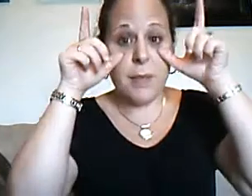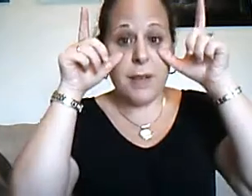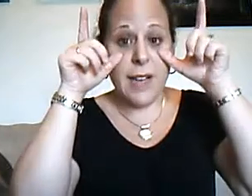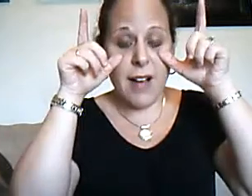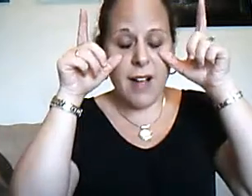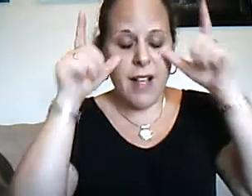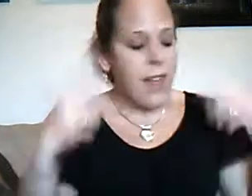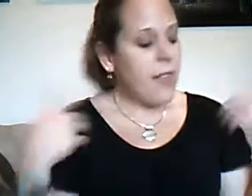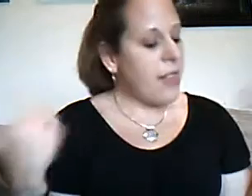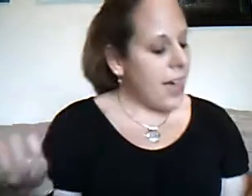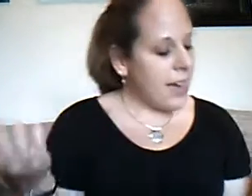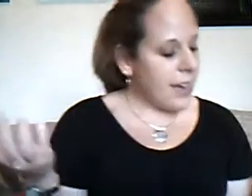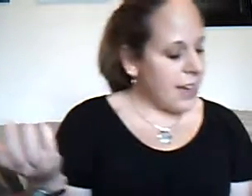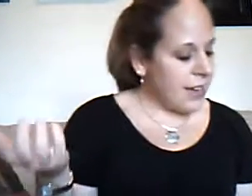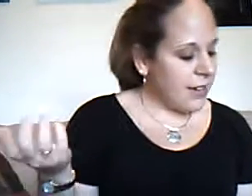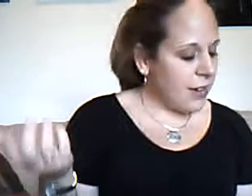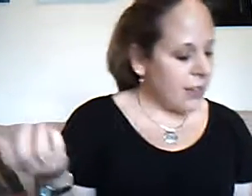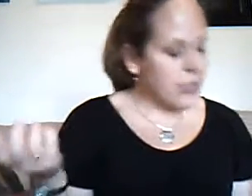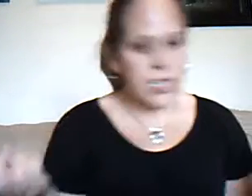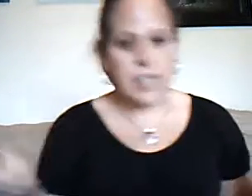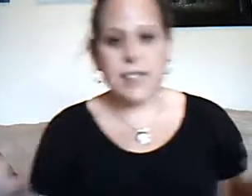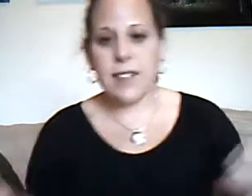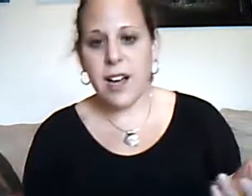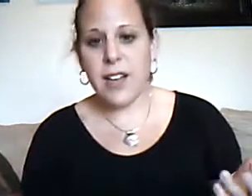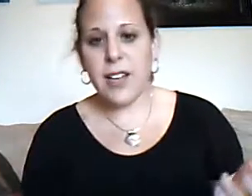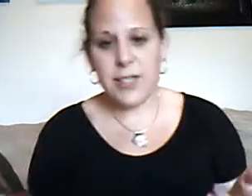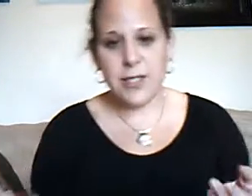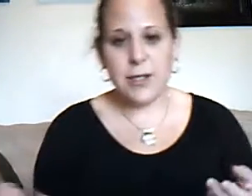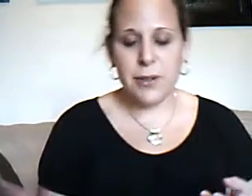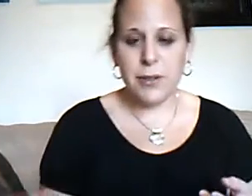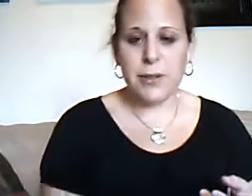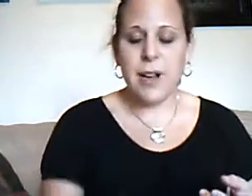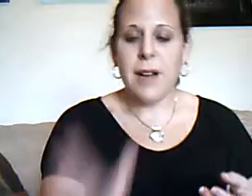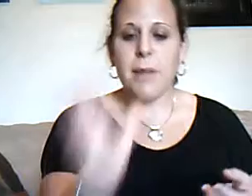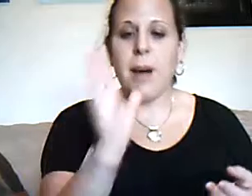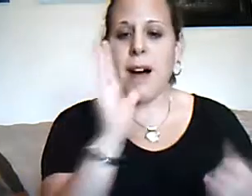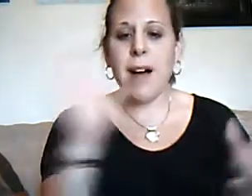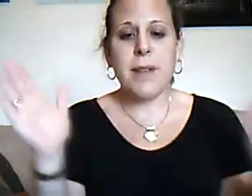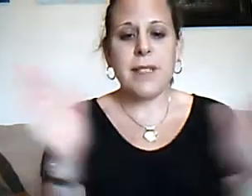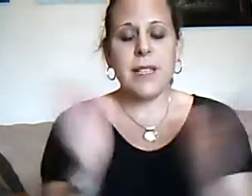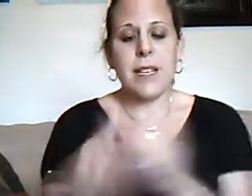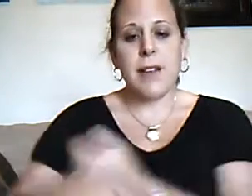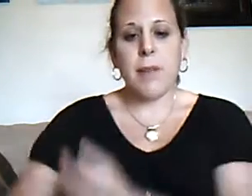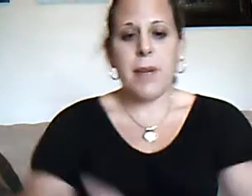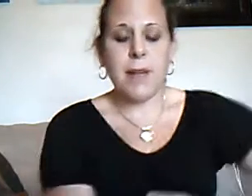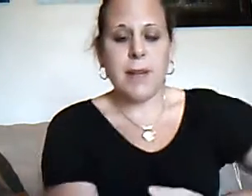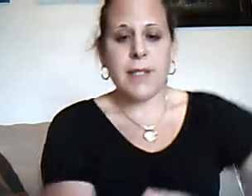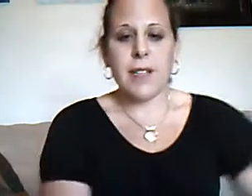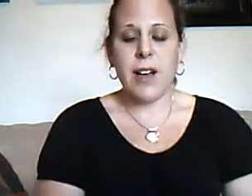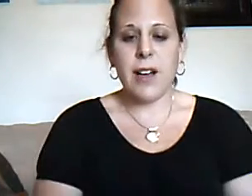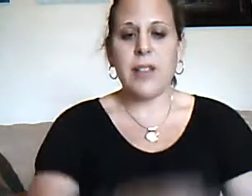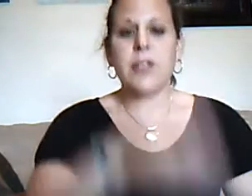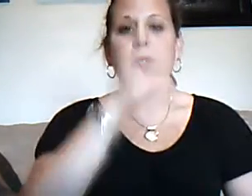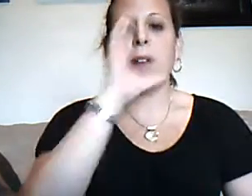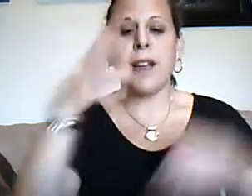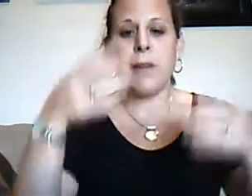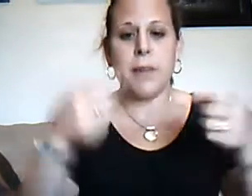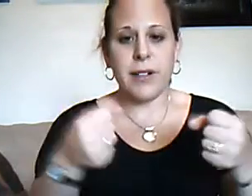now. That ain't all she's gonna do. Mama's little baby's gonna drink milk